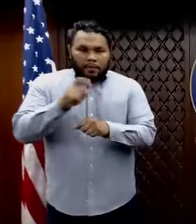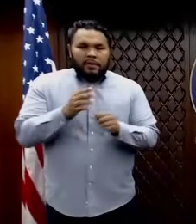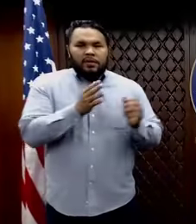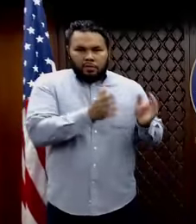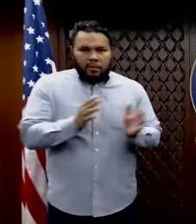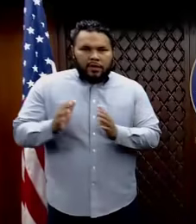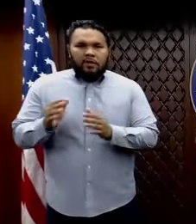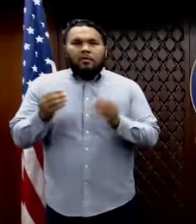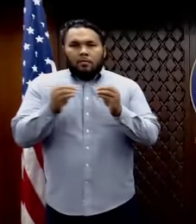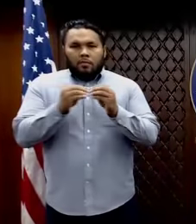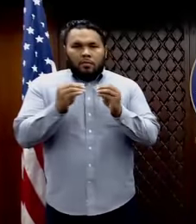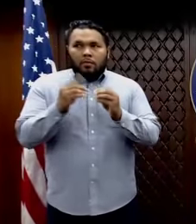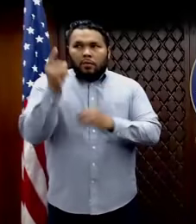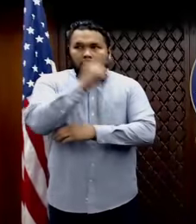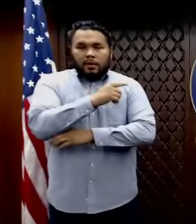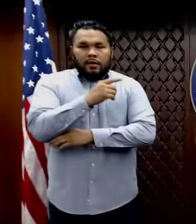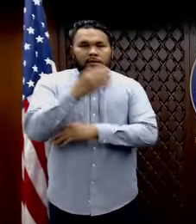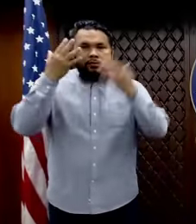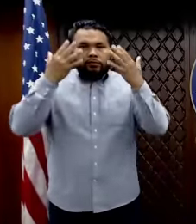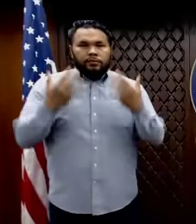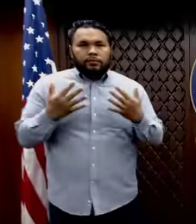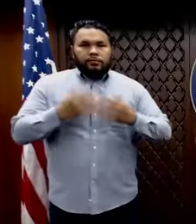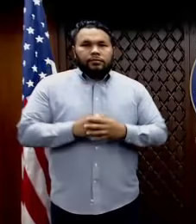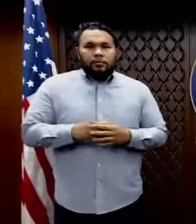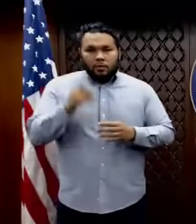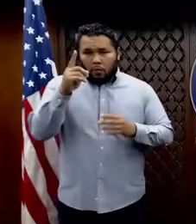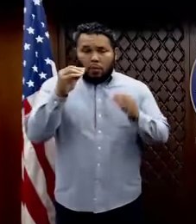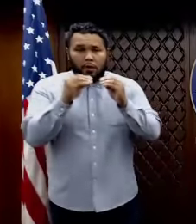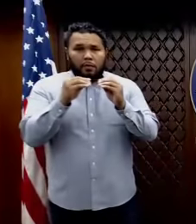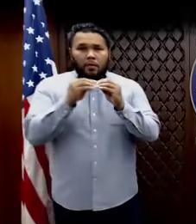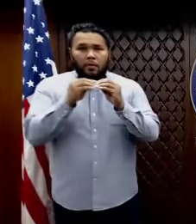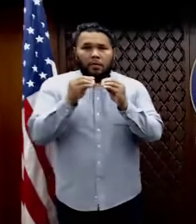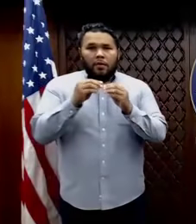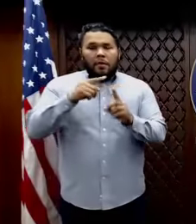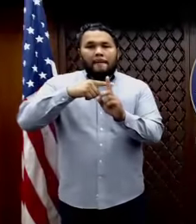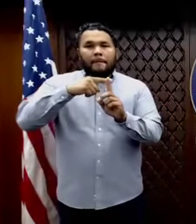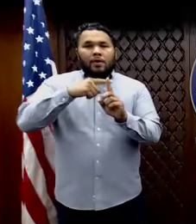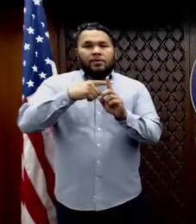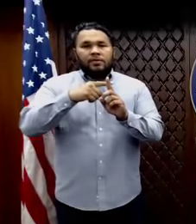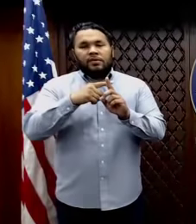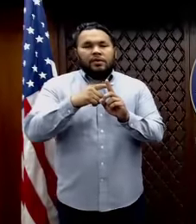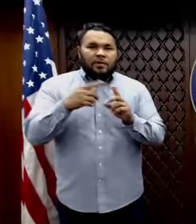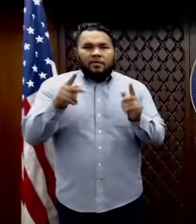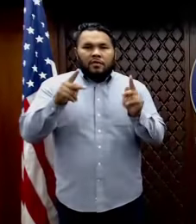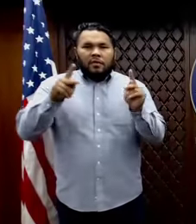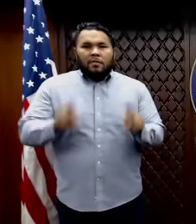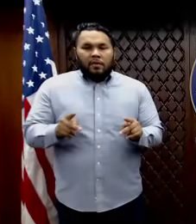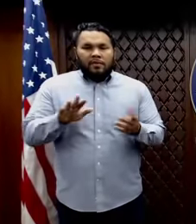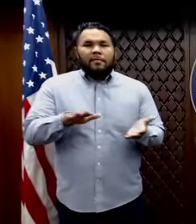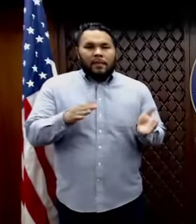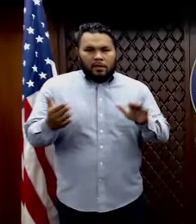Unfortunately, one more of Guam's COVID-positive patients passed away at 11.58 this morning.